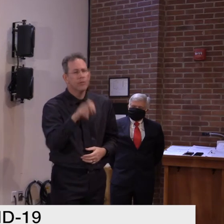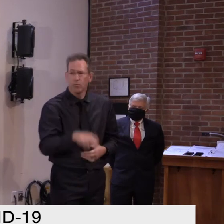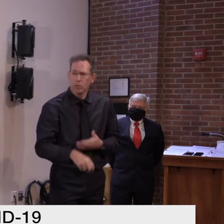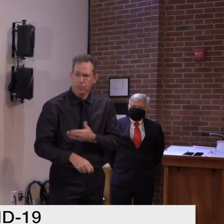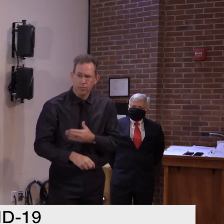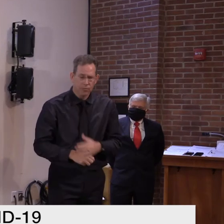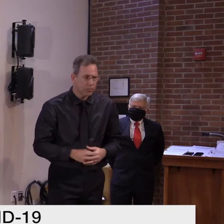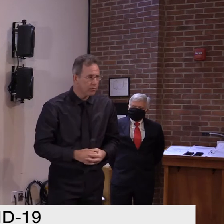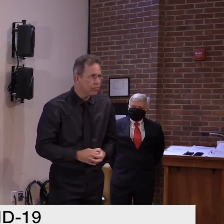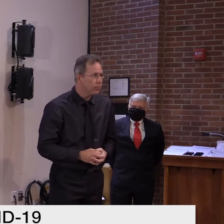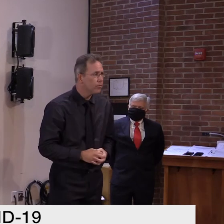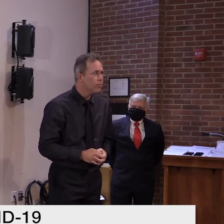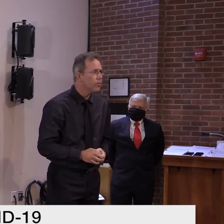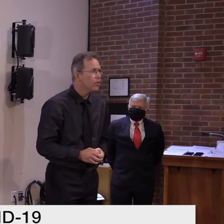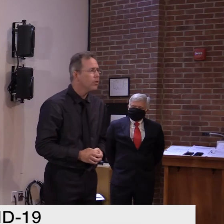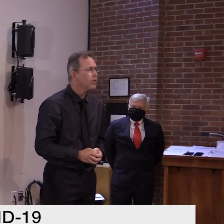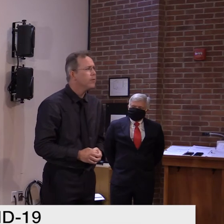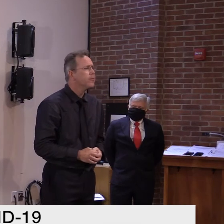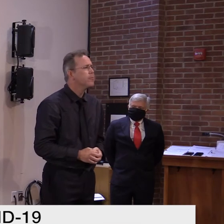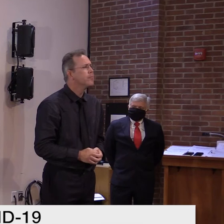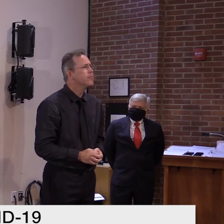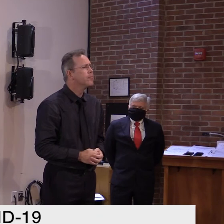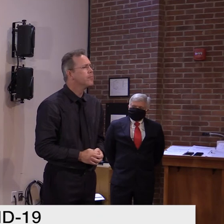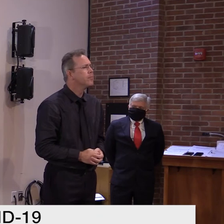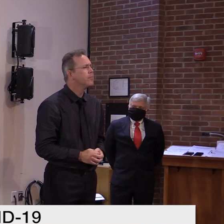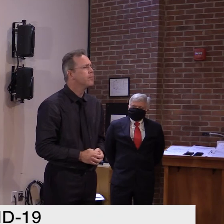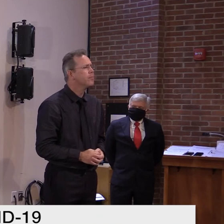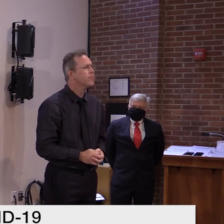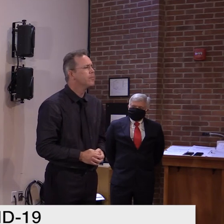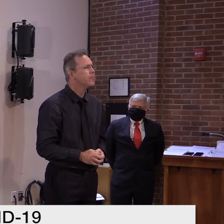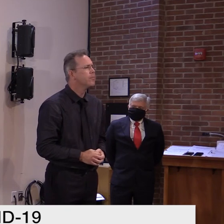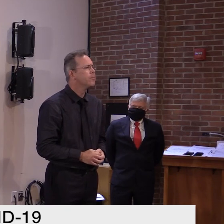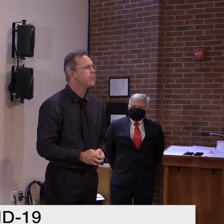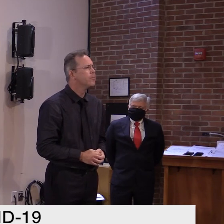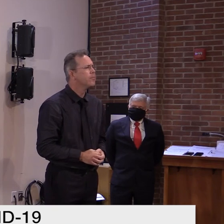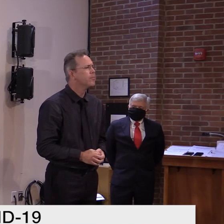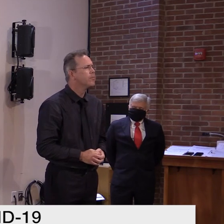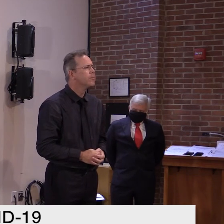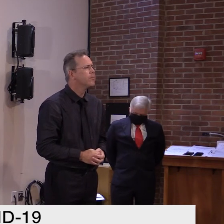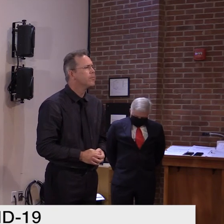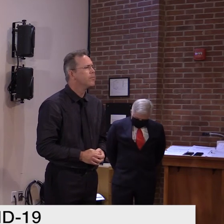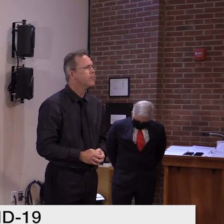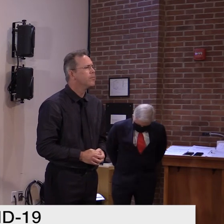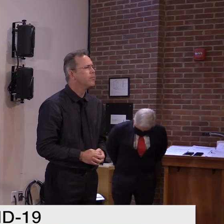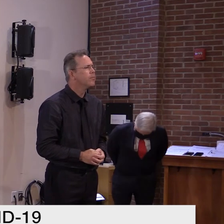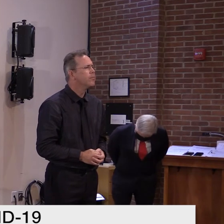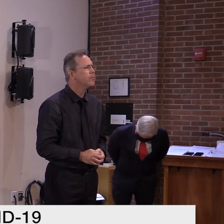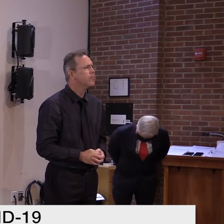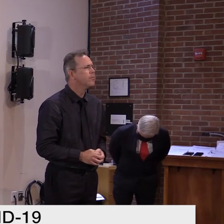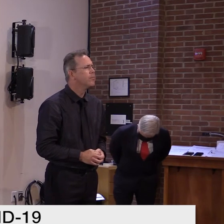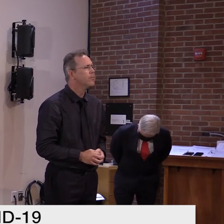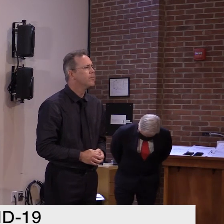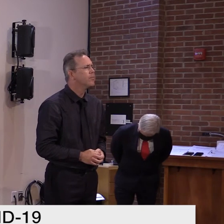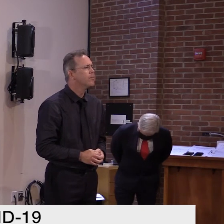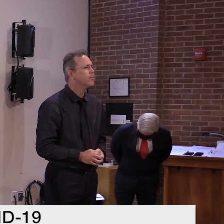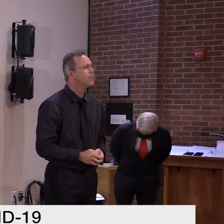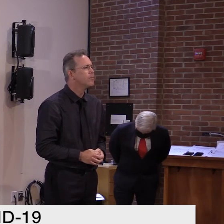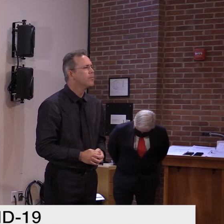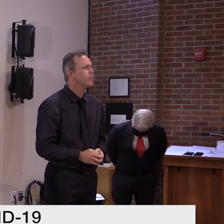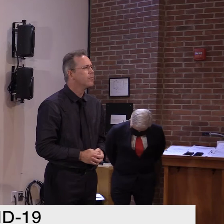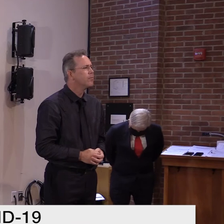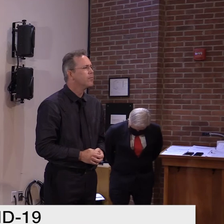Tuesday, um, did not forecast the spike that we've seen. Um, has that,